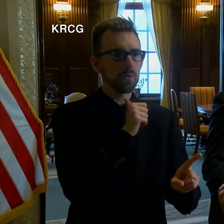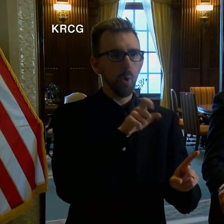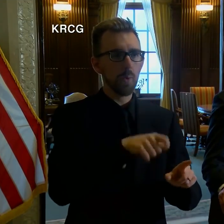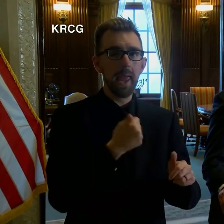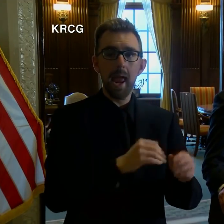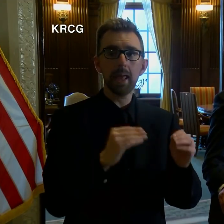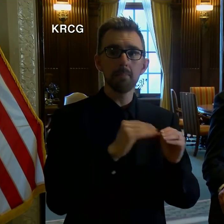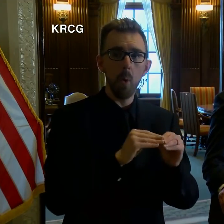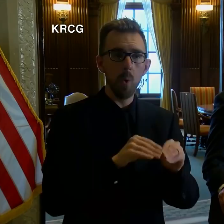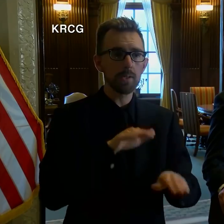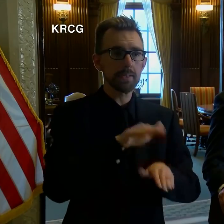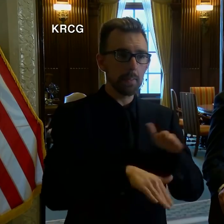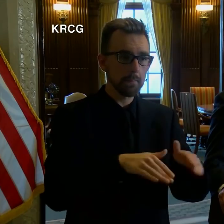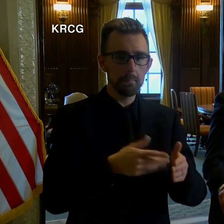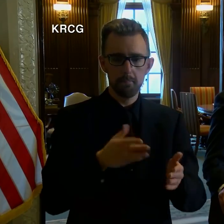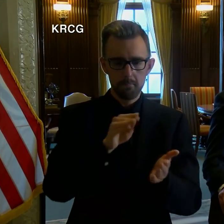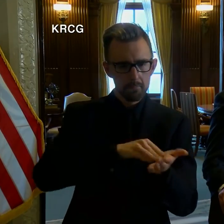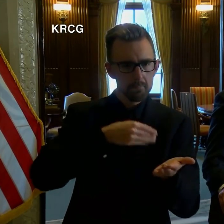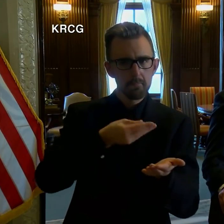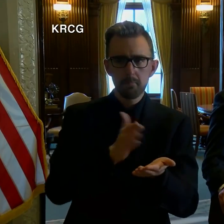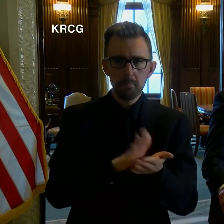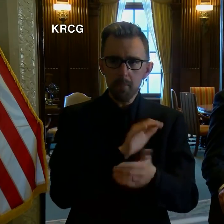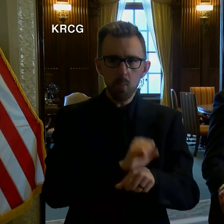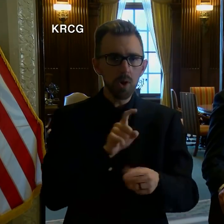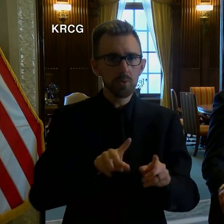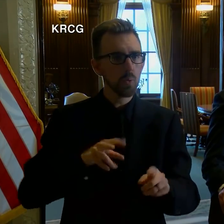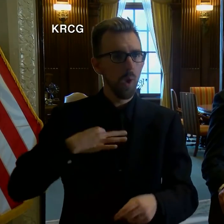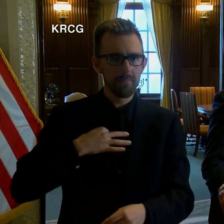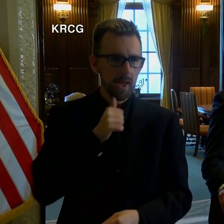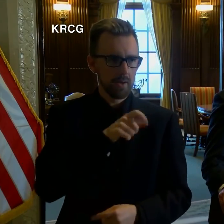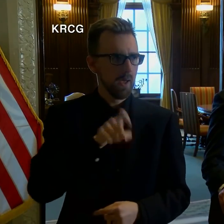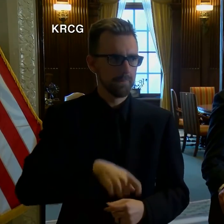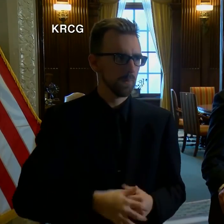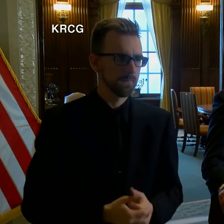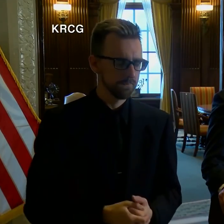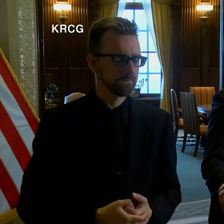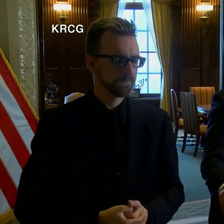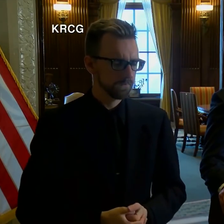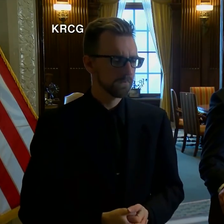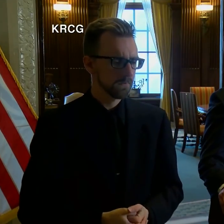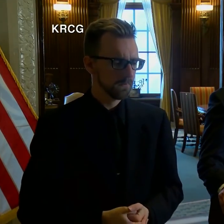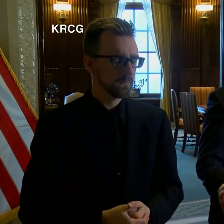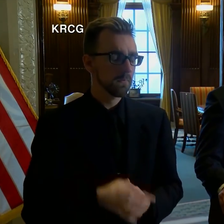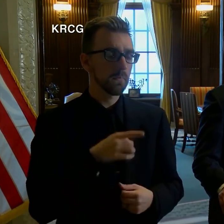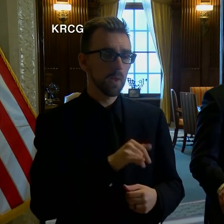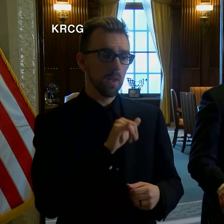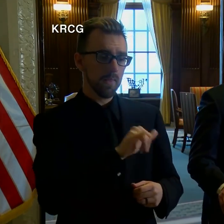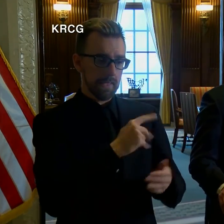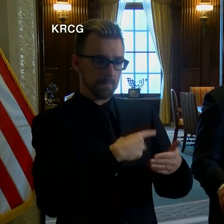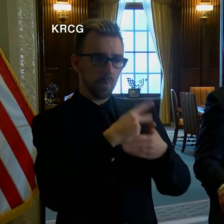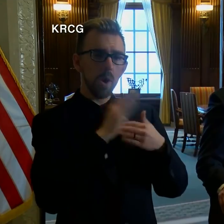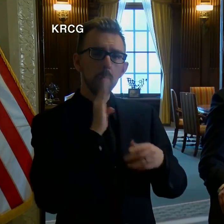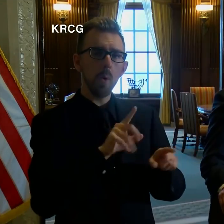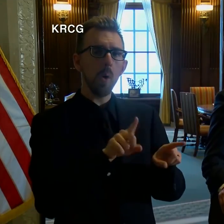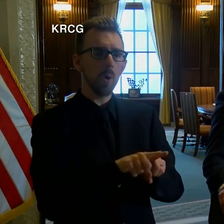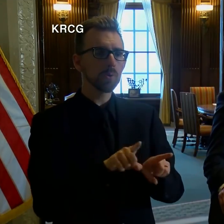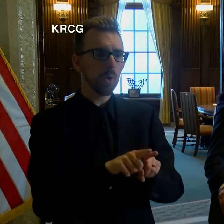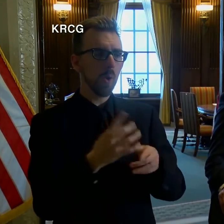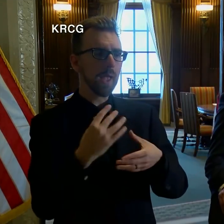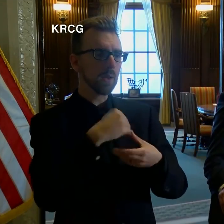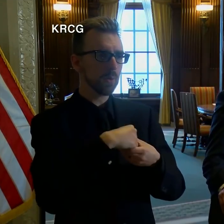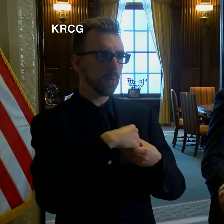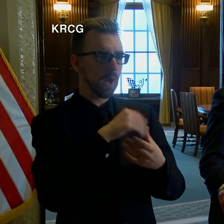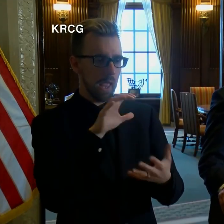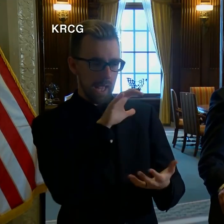additional steps to qualify. This relief for individuals and corporations will also include